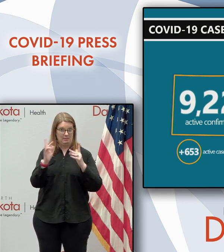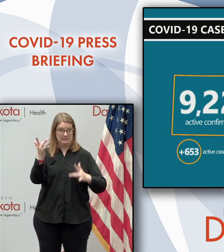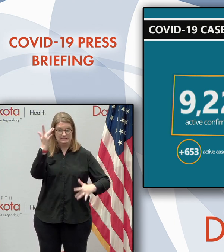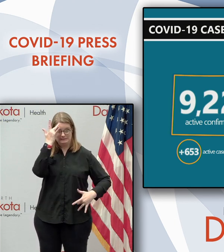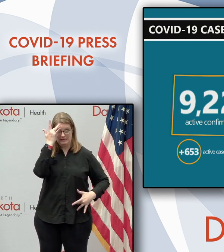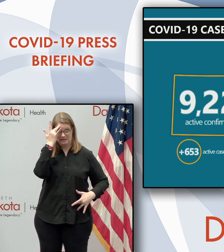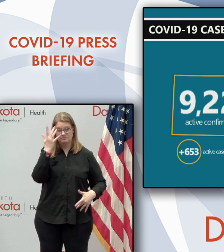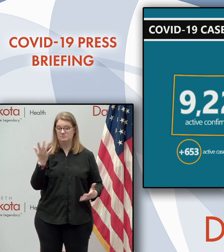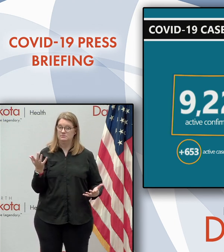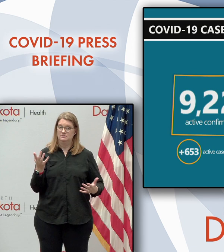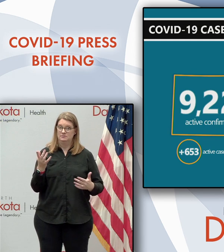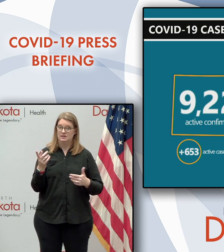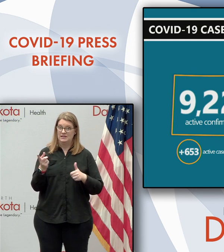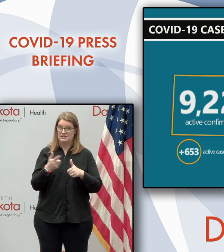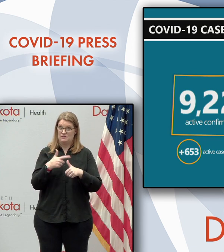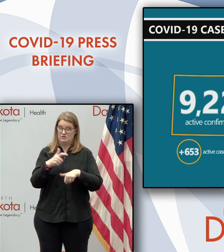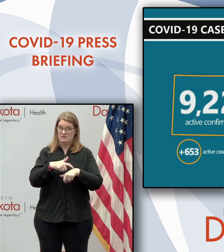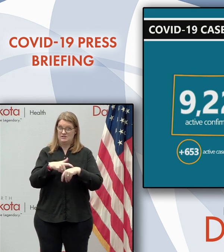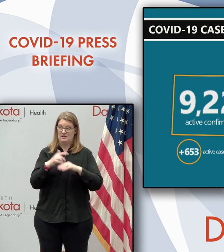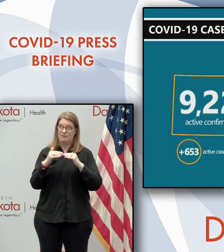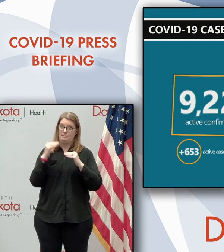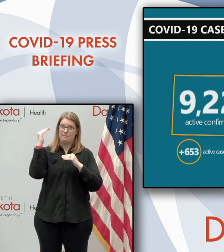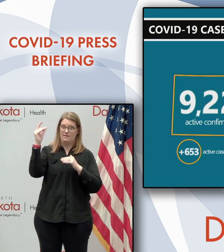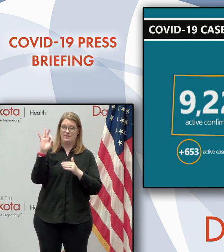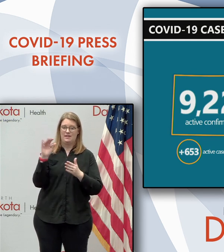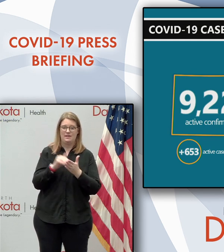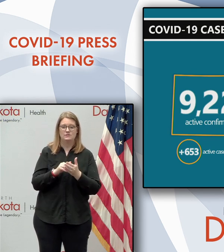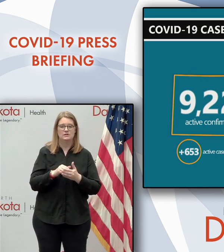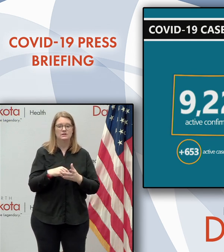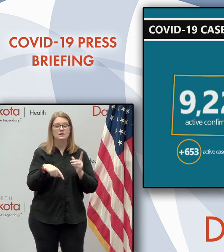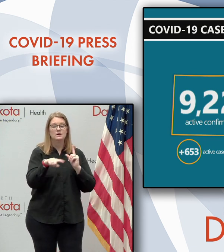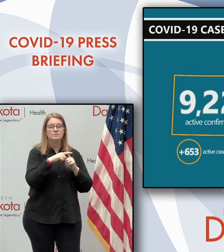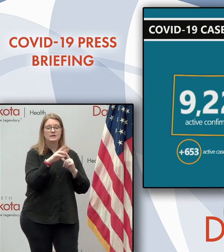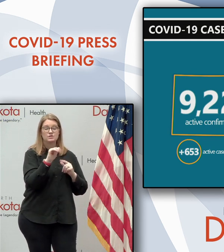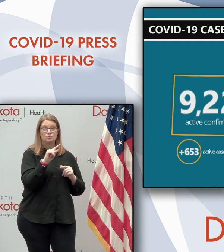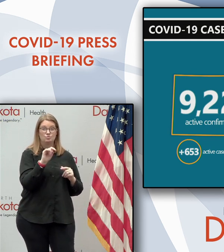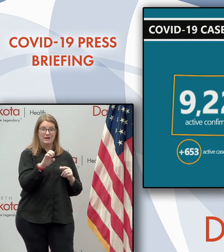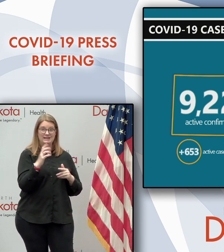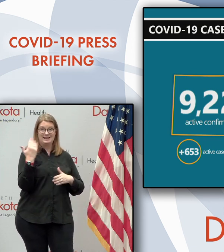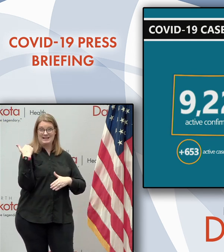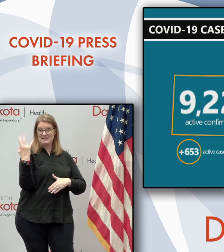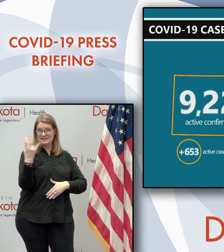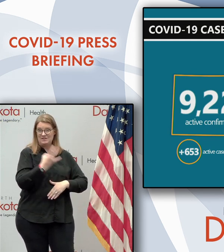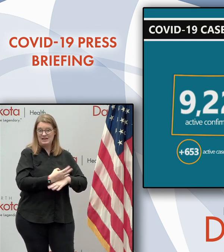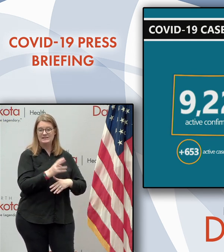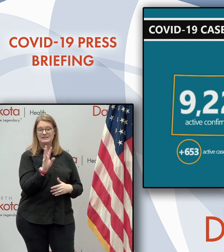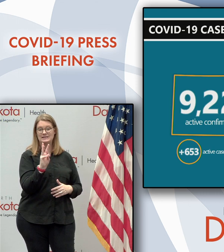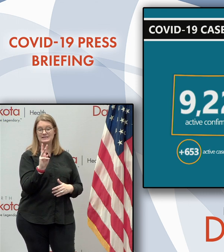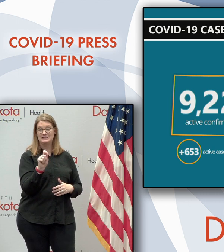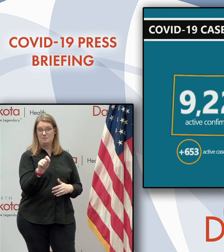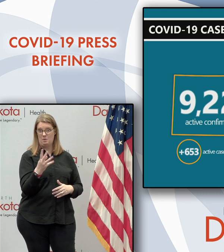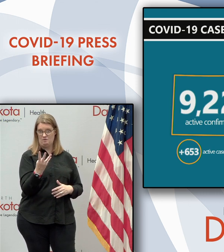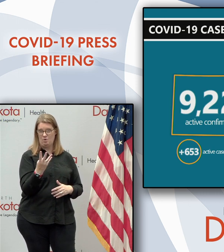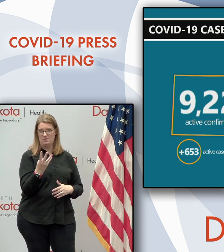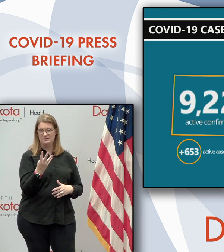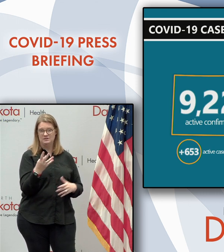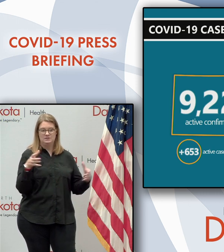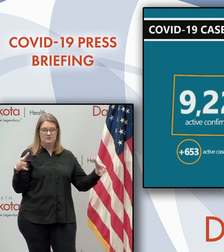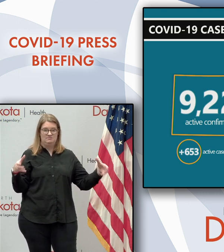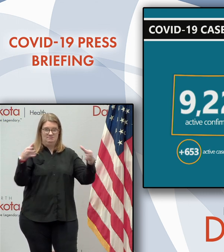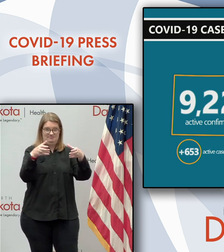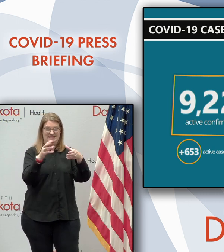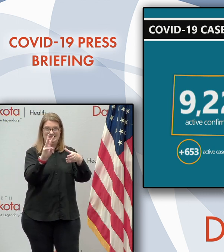cases. First time we've been above 9,000. The 16.4 positivity over the last seven days, that is, uh, record, uh,